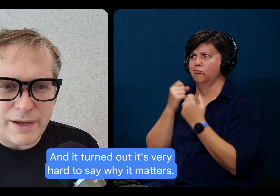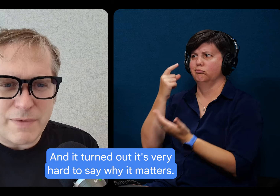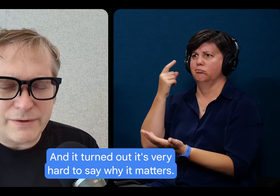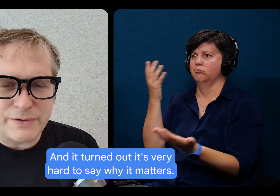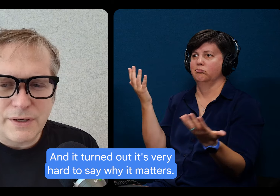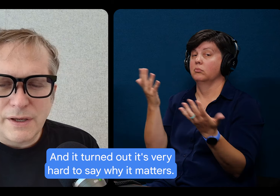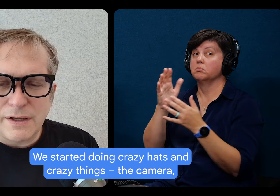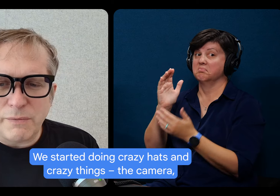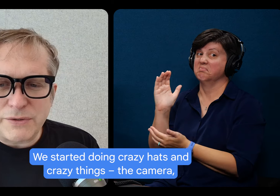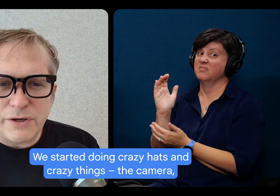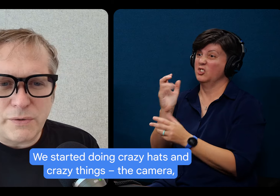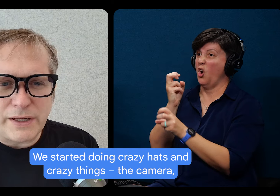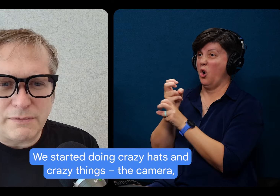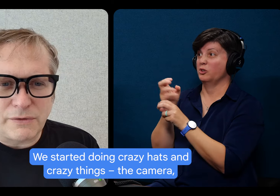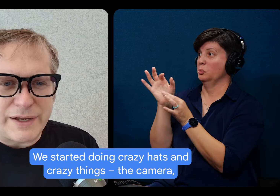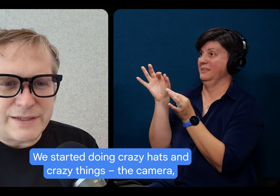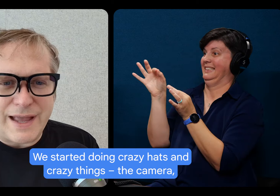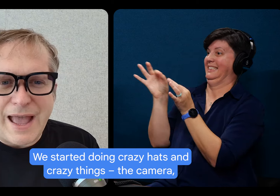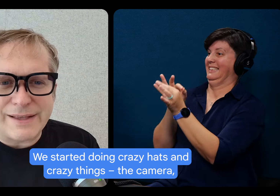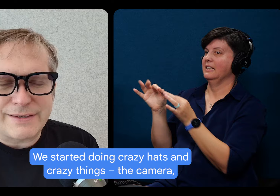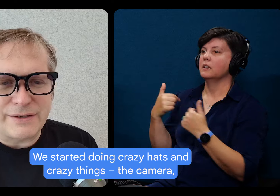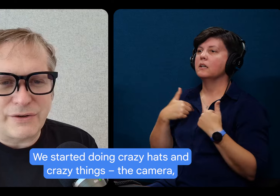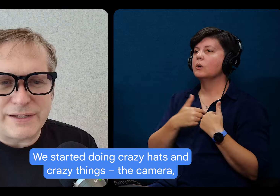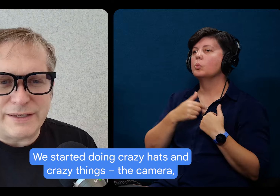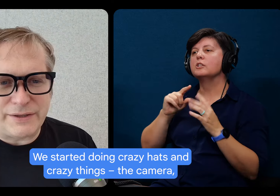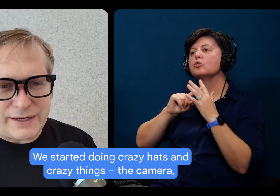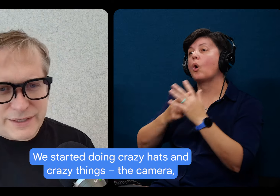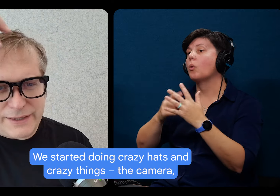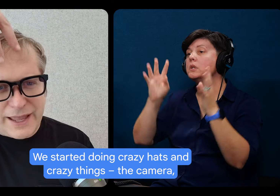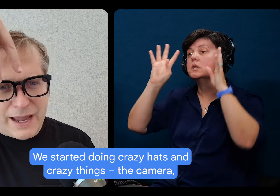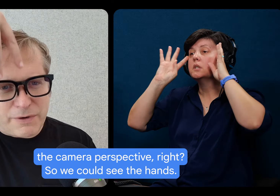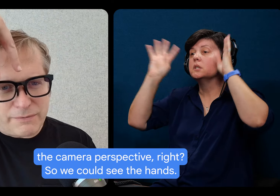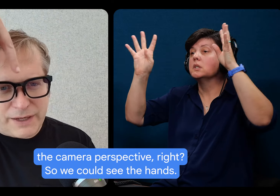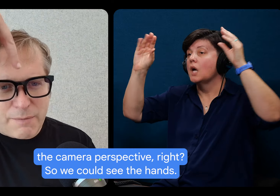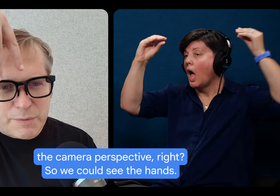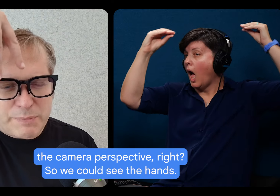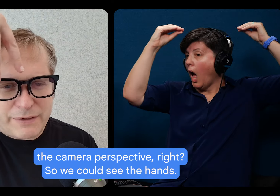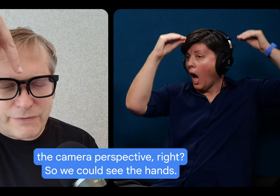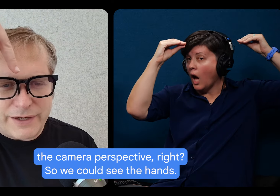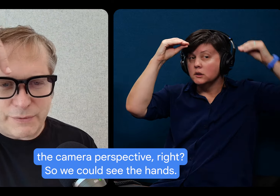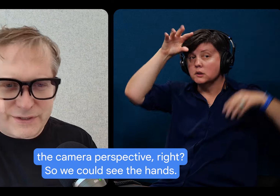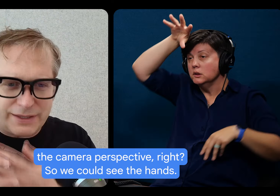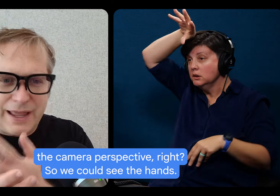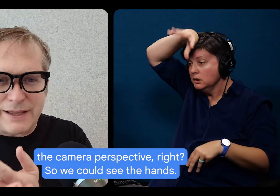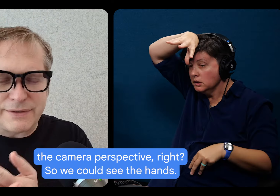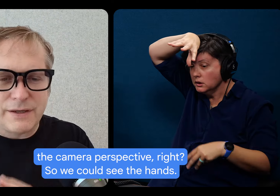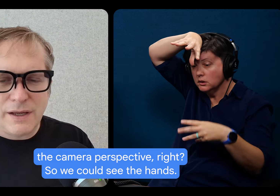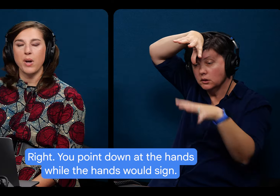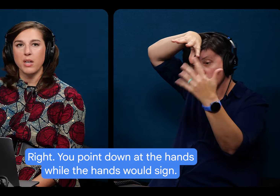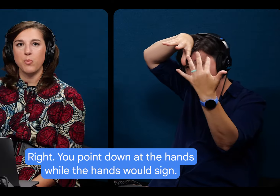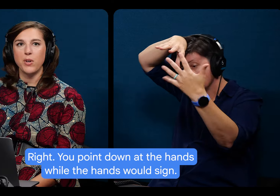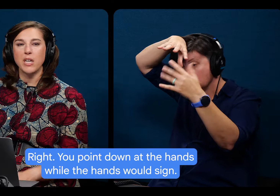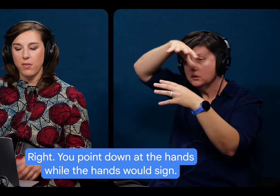say why it matters. We started doing crazy hats and crazy things, the camera perspective, so we could see the hands.